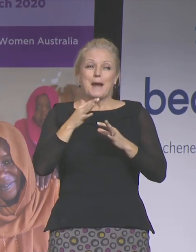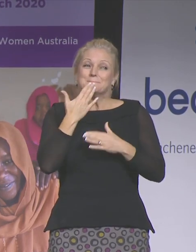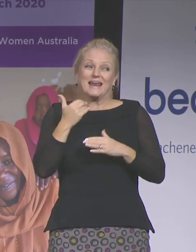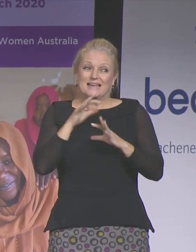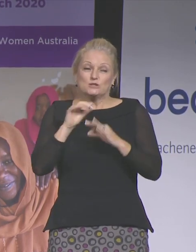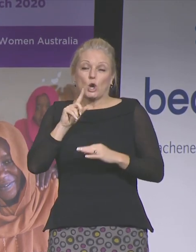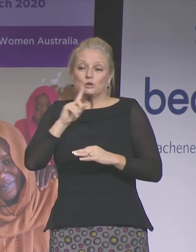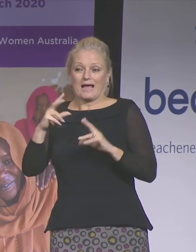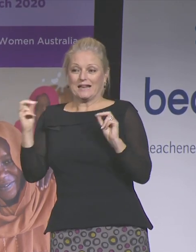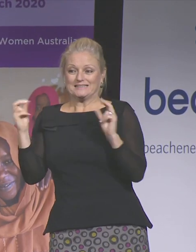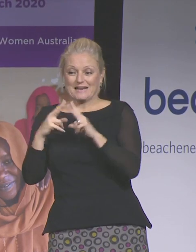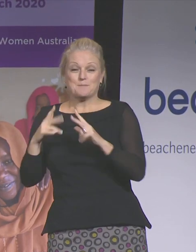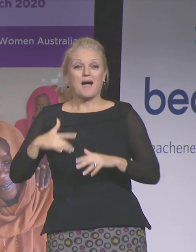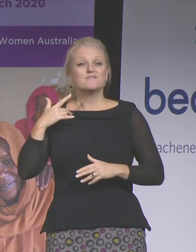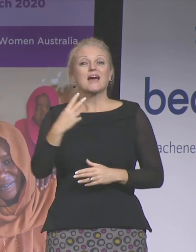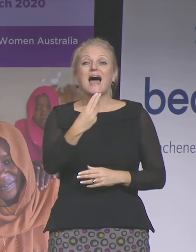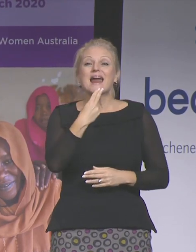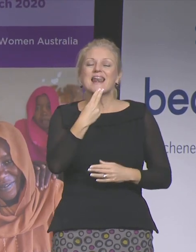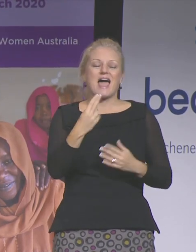Day Breakfast in Australia.